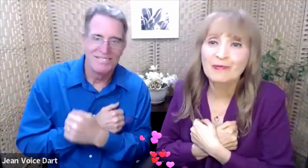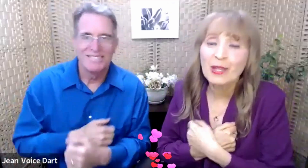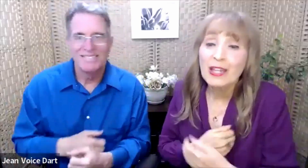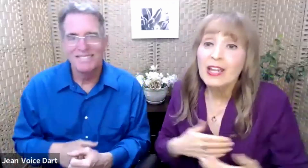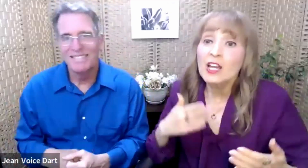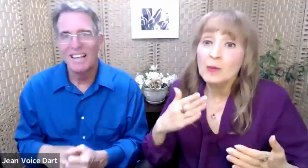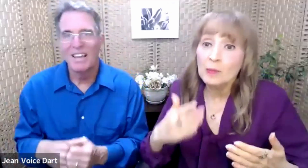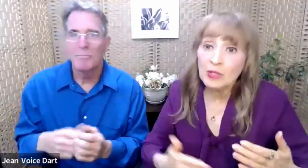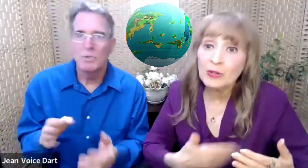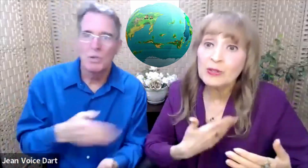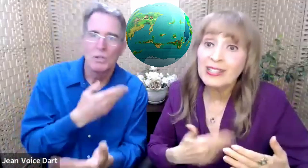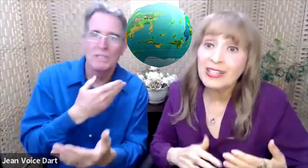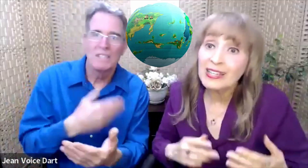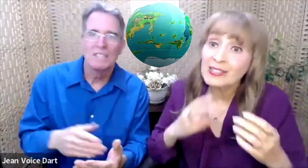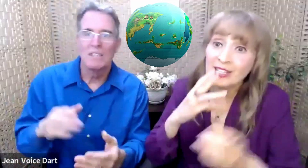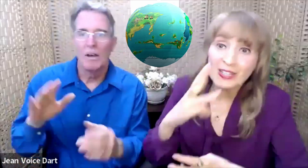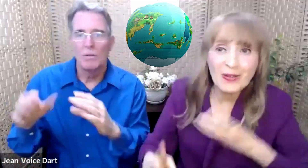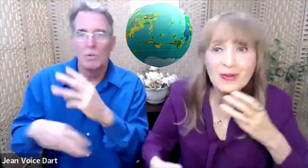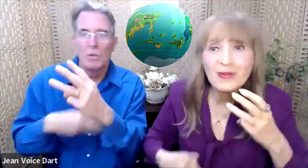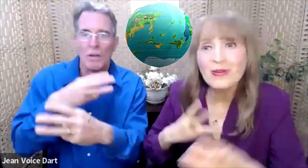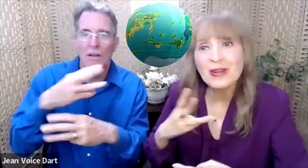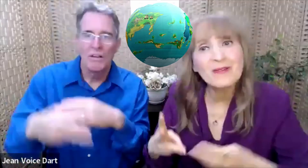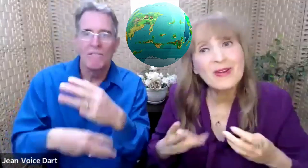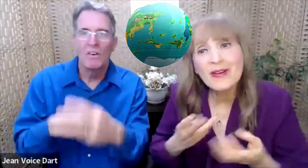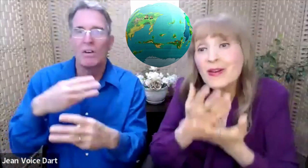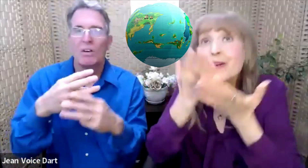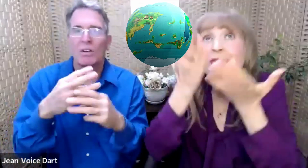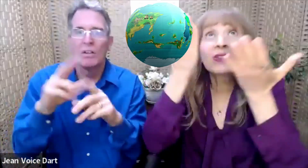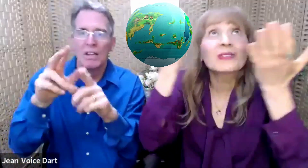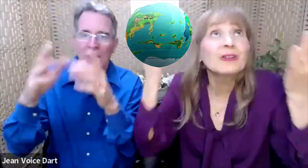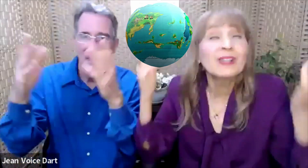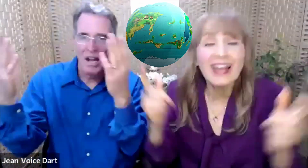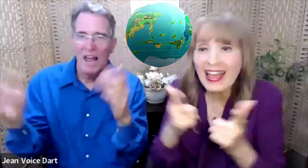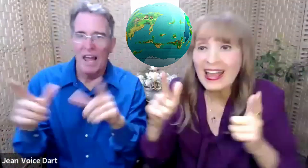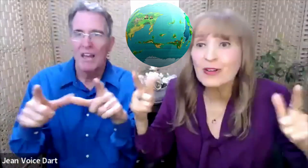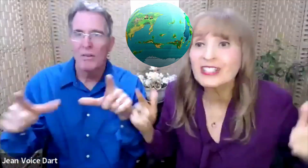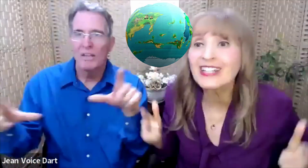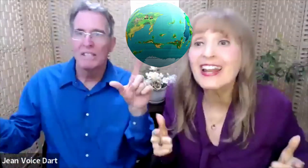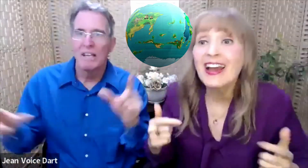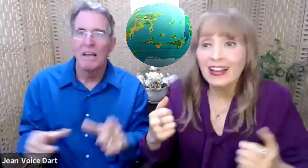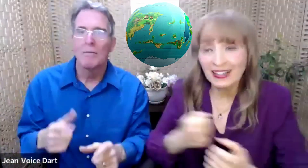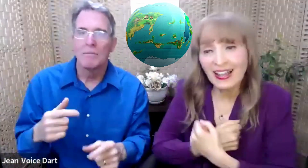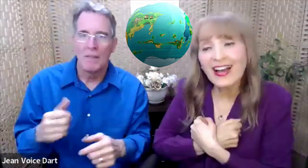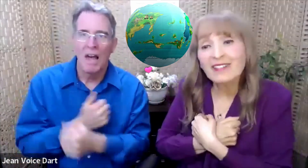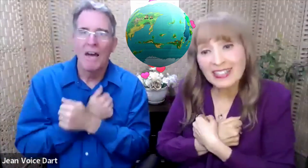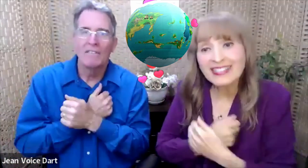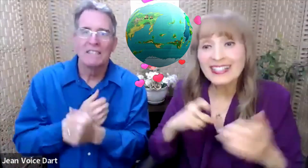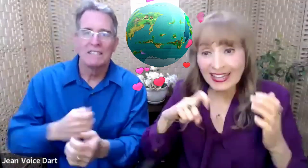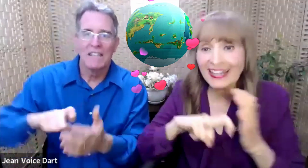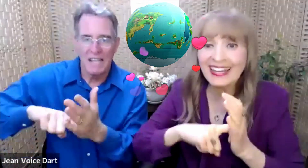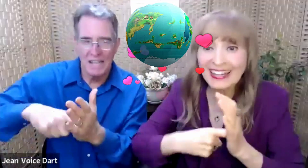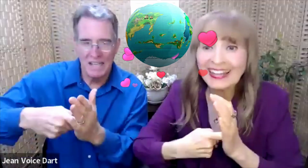Music is the universal language and love is the key.